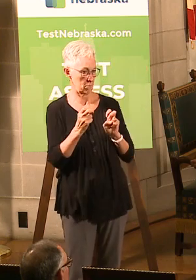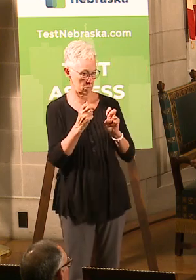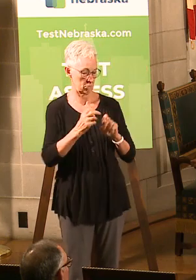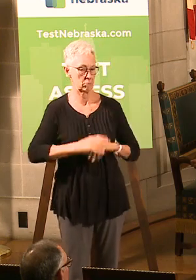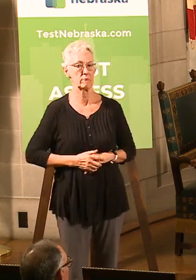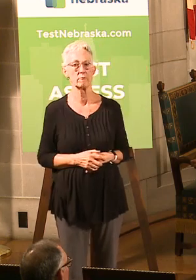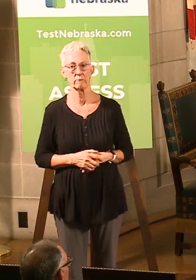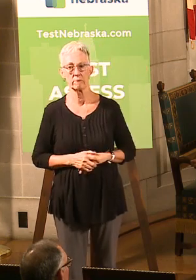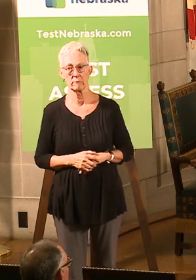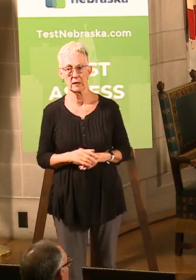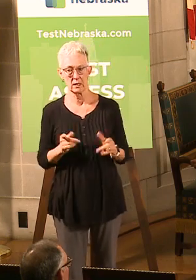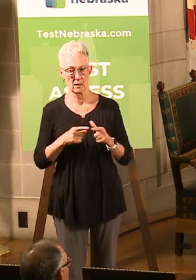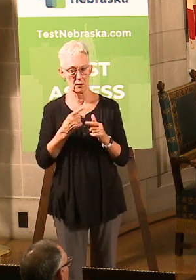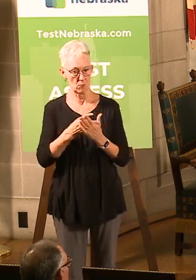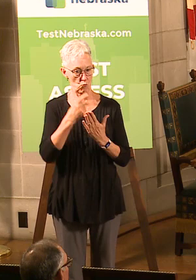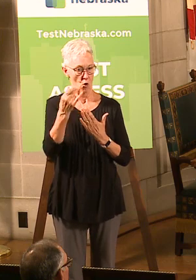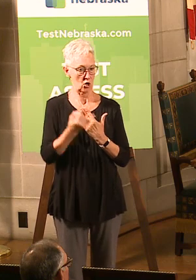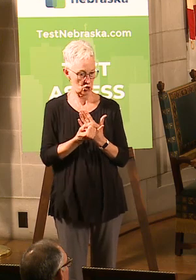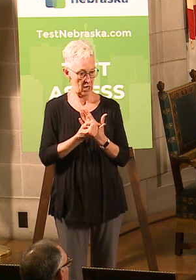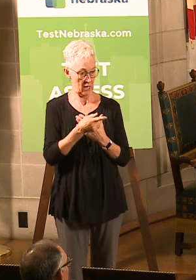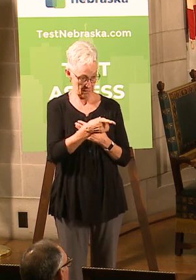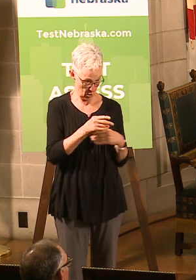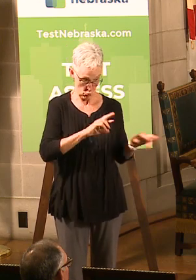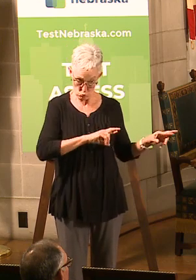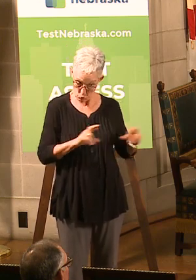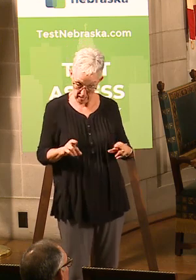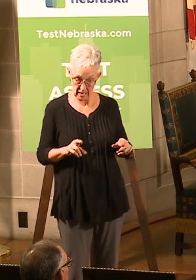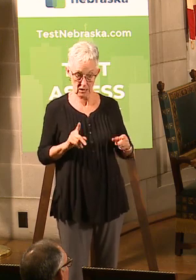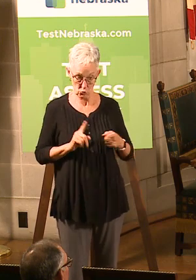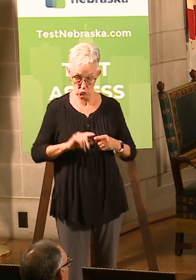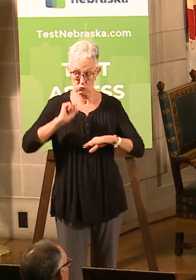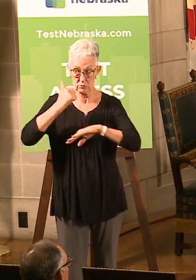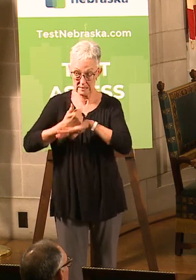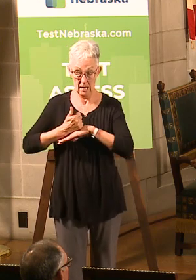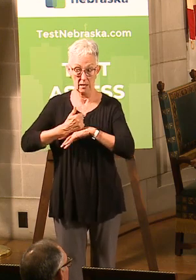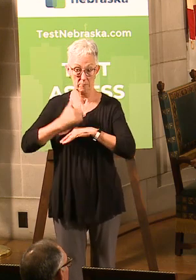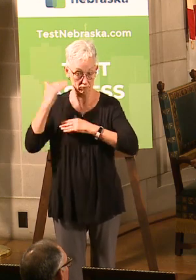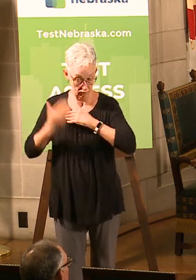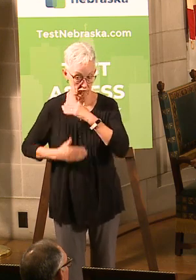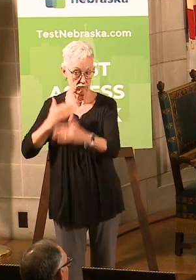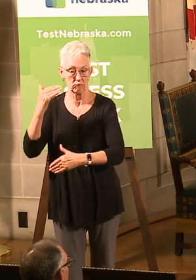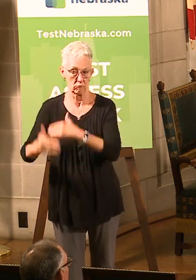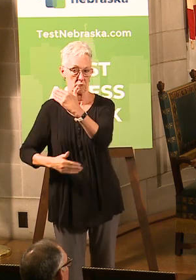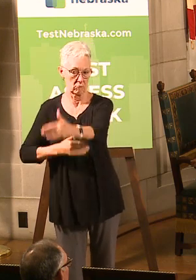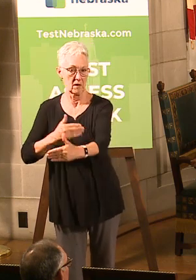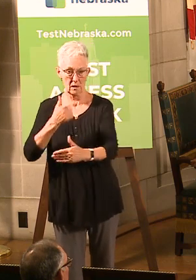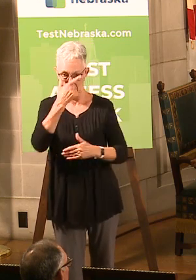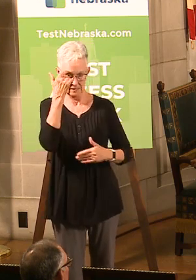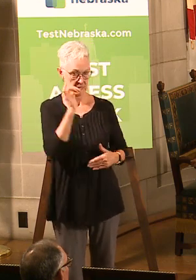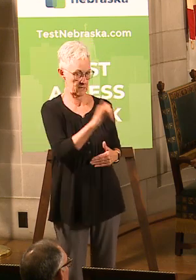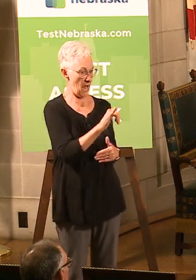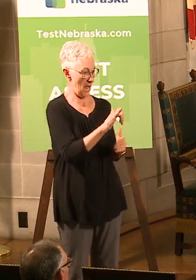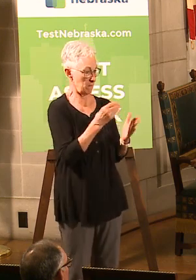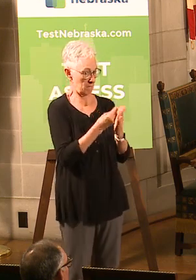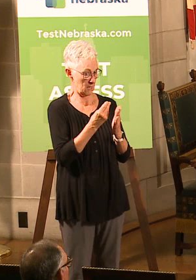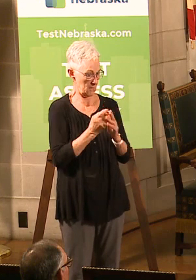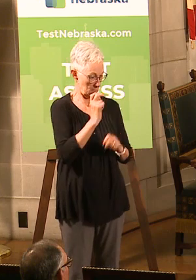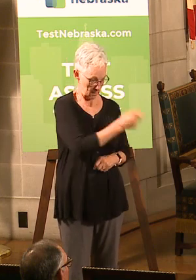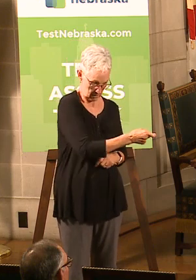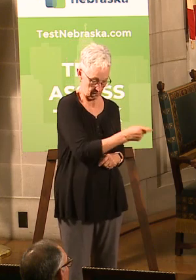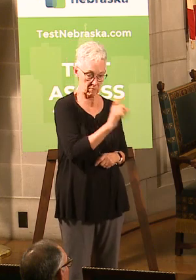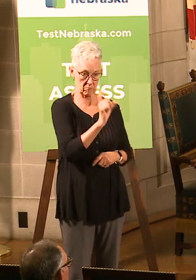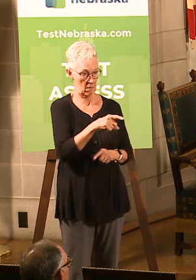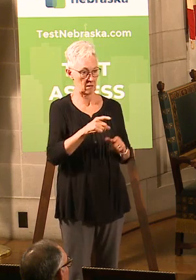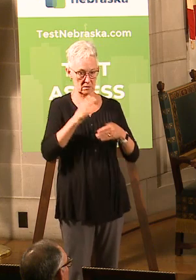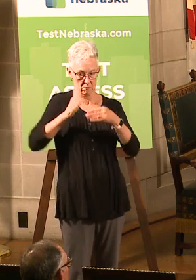readiness and timeline. So you need to be ready right now because these funds and the projects need to be done by December 30th.